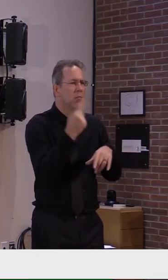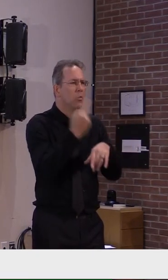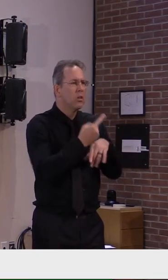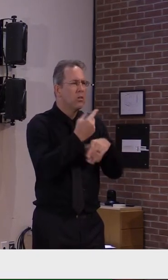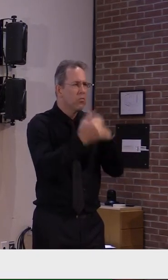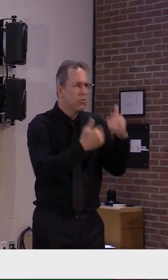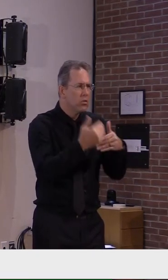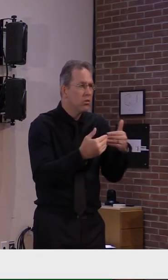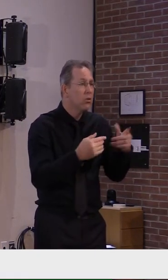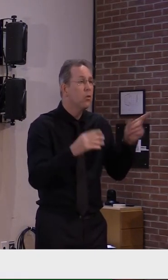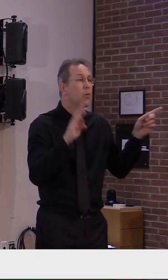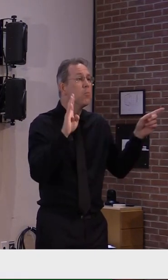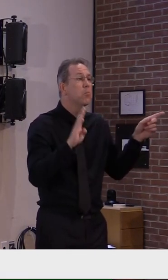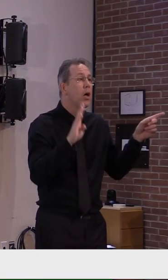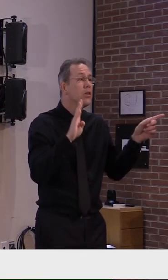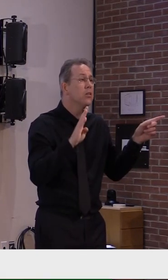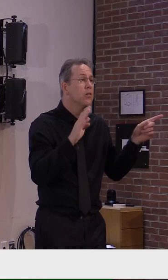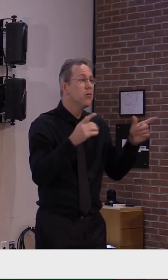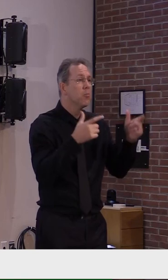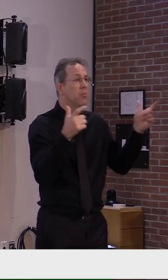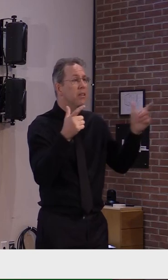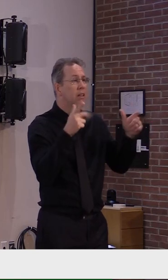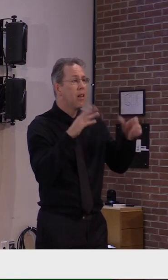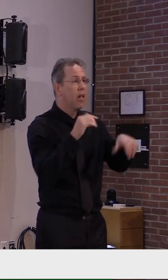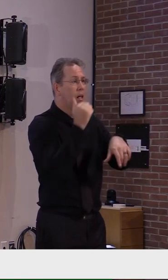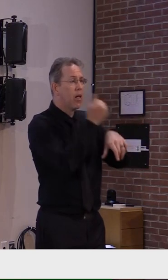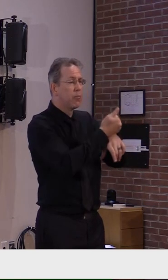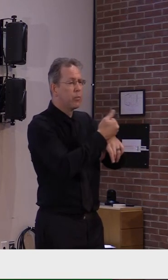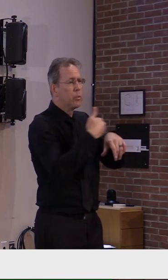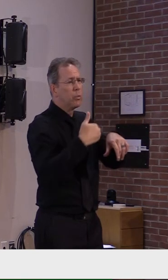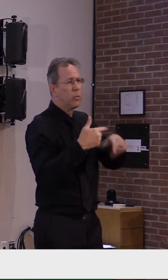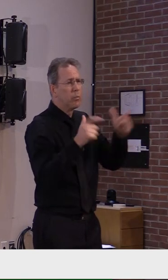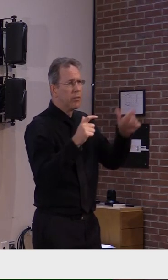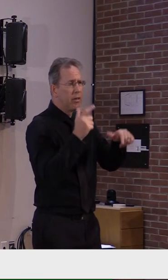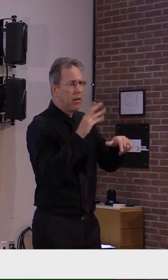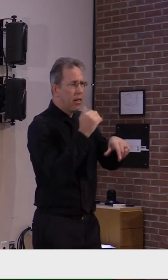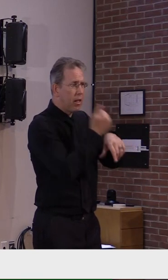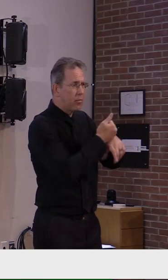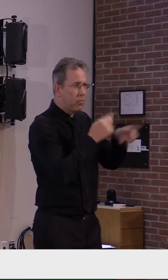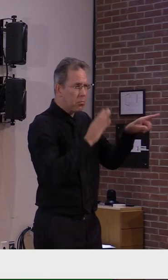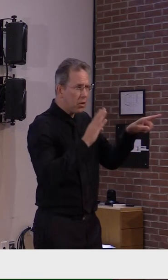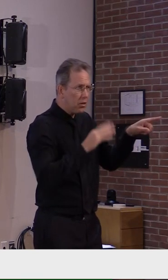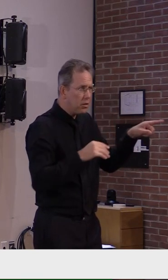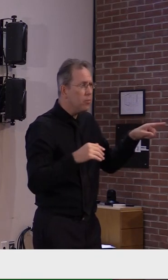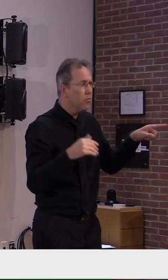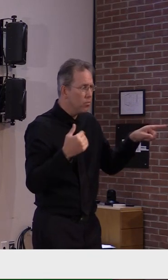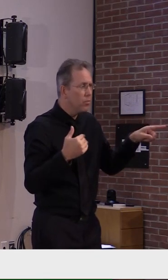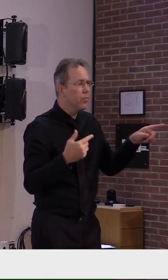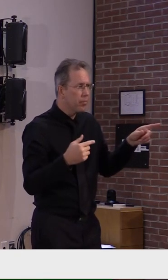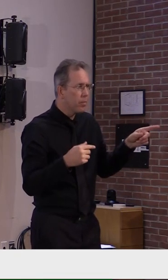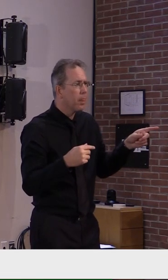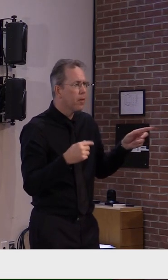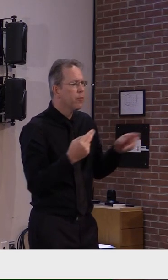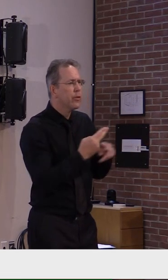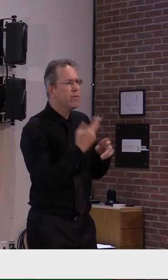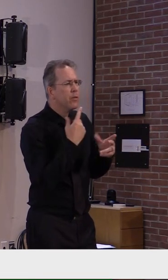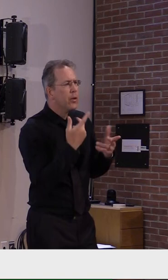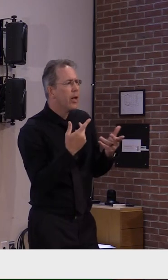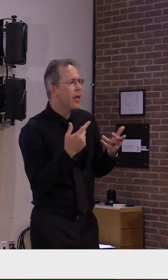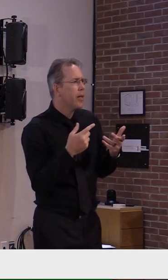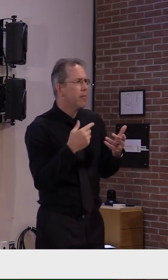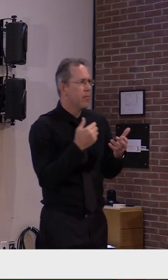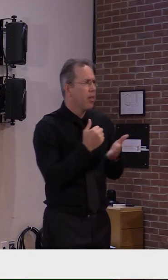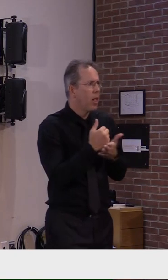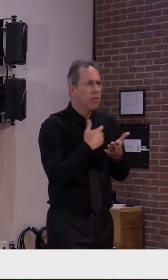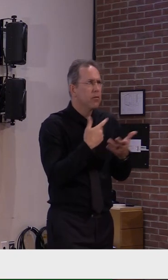using for the expanded testing capacity that we're doing has